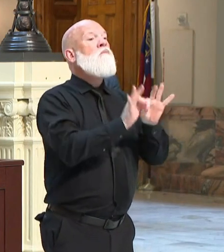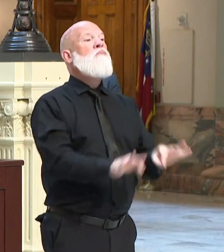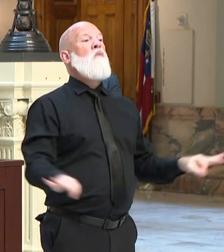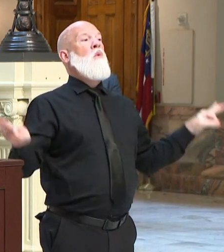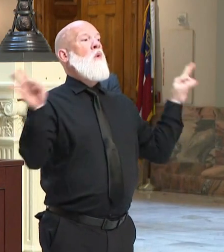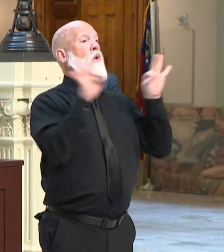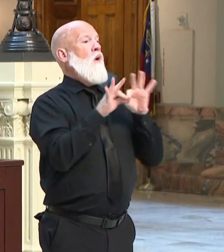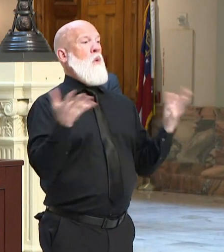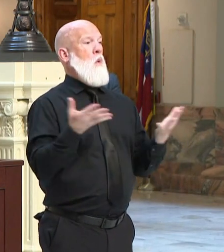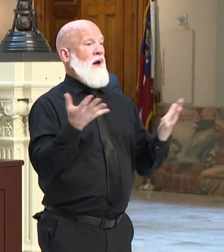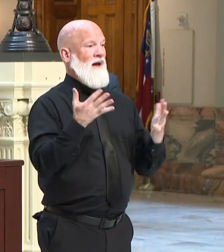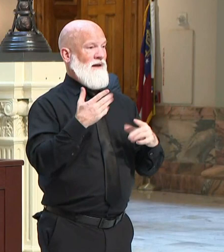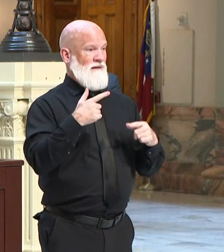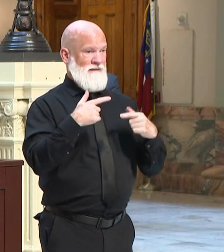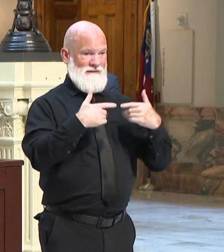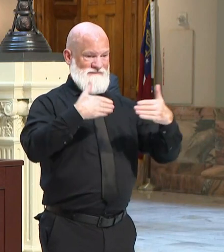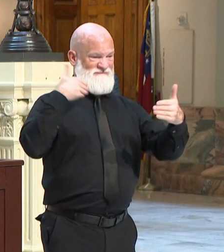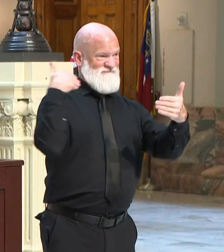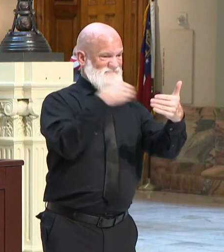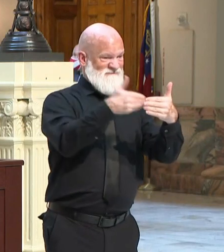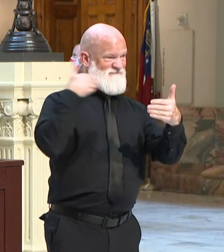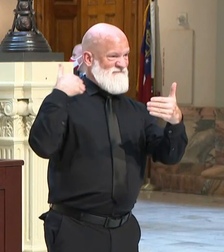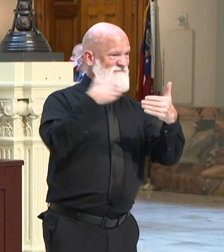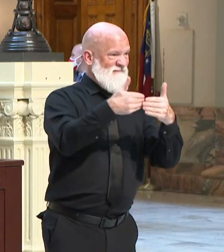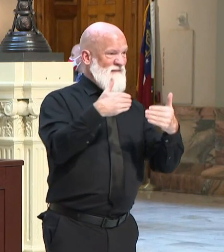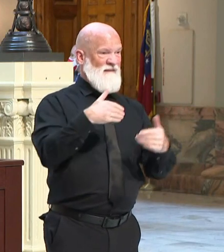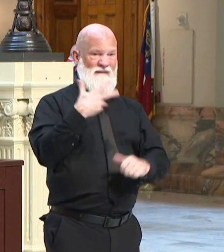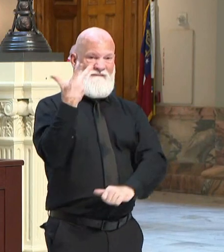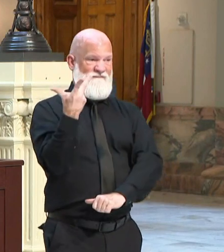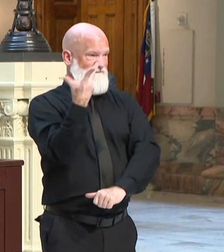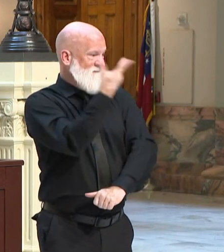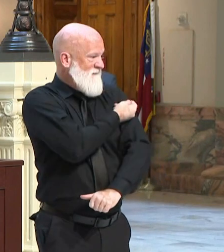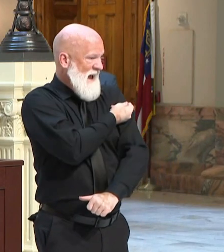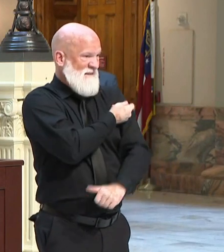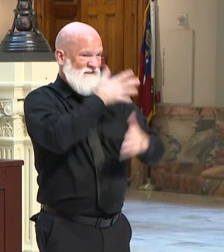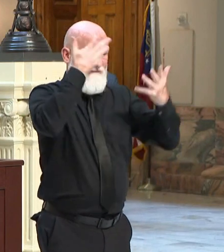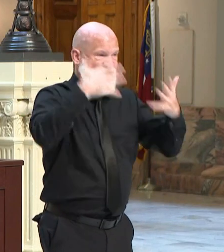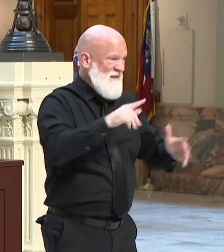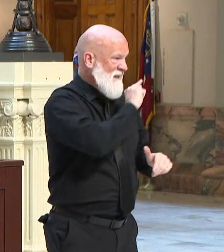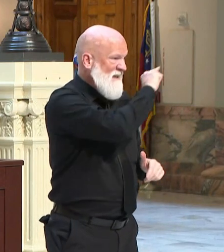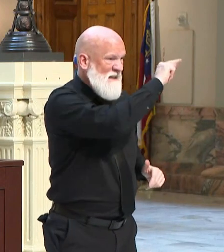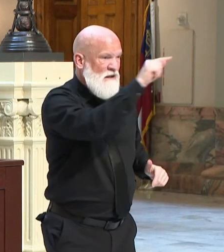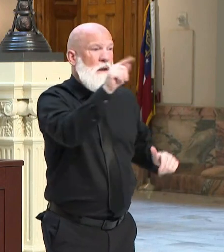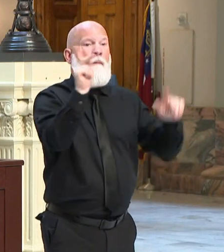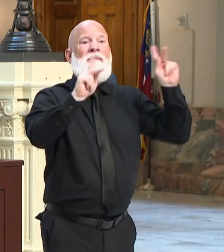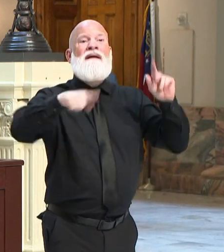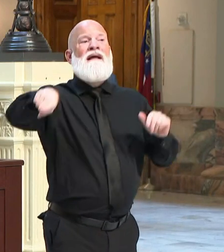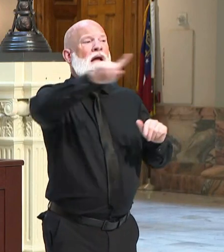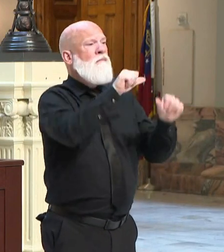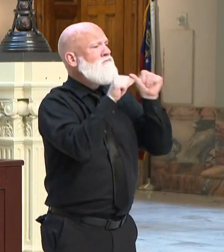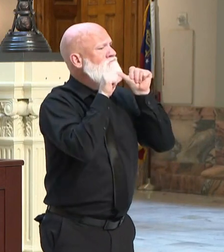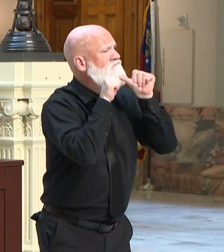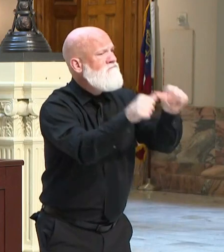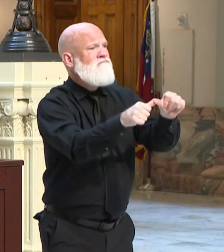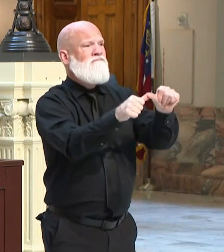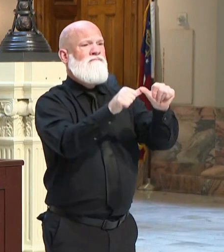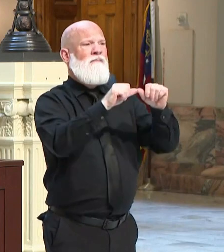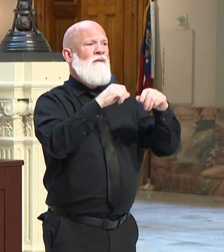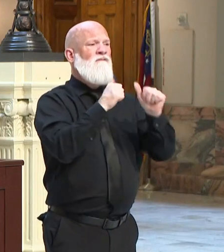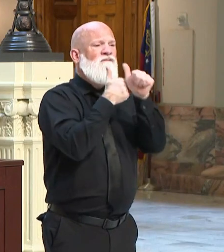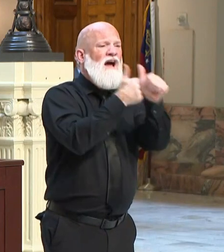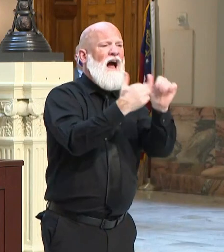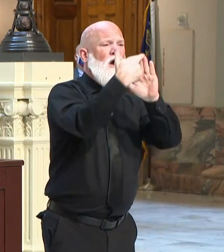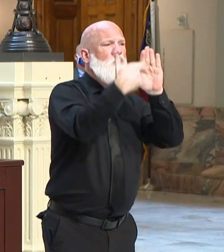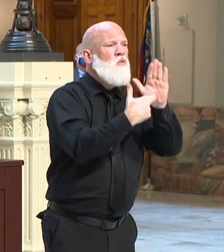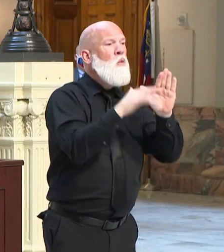until we get more individuals vaccinated throughout Georgia to continue to follow those basic guidelines of wearing a mask when you're